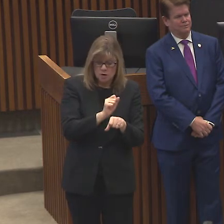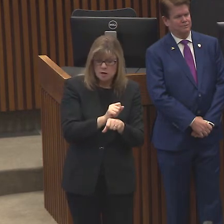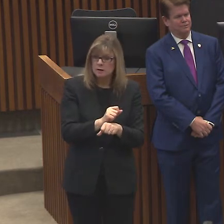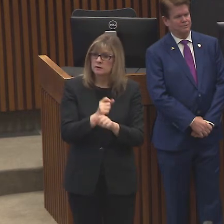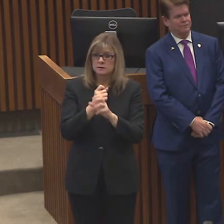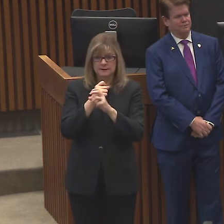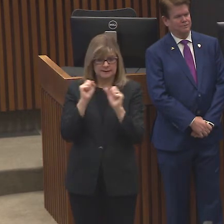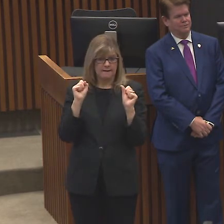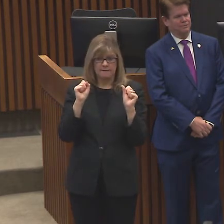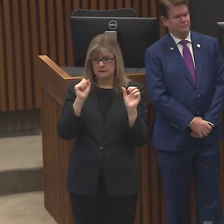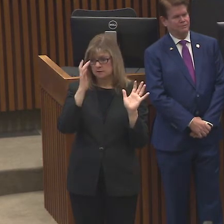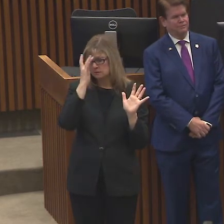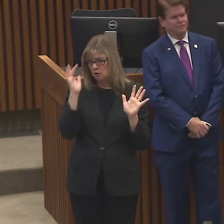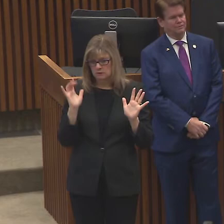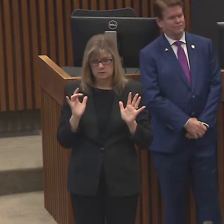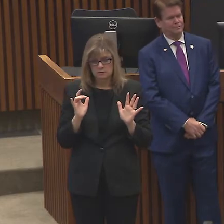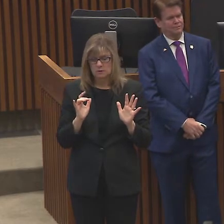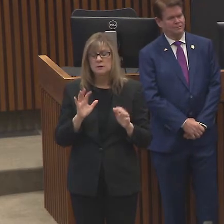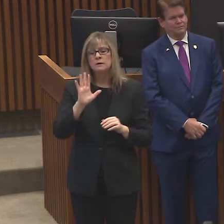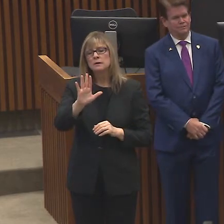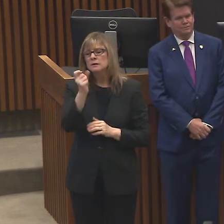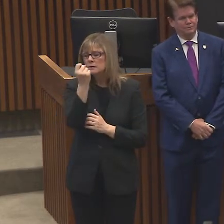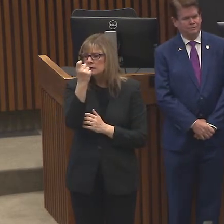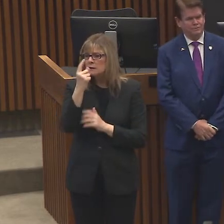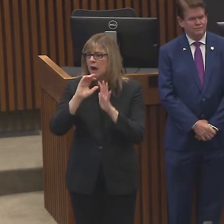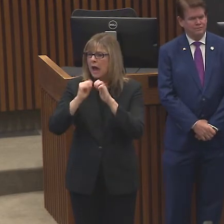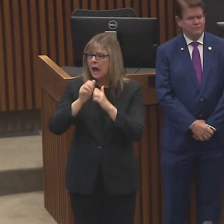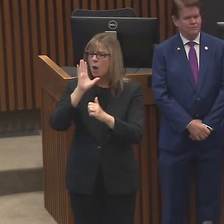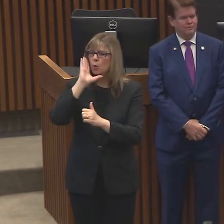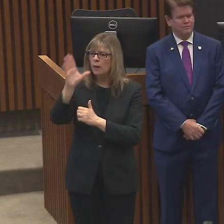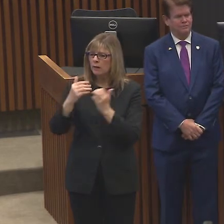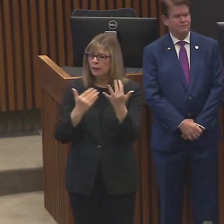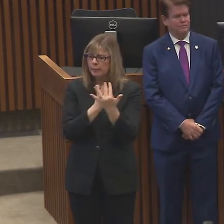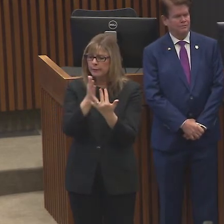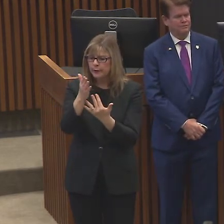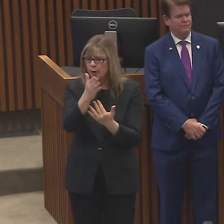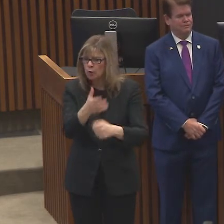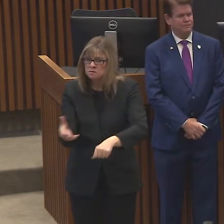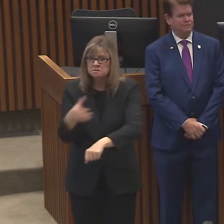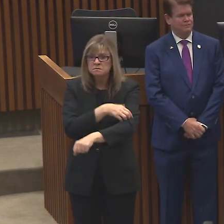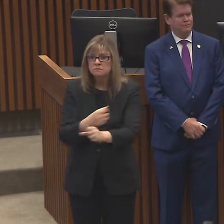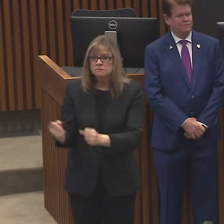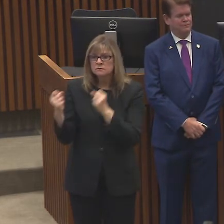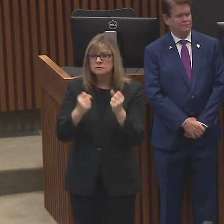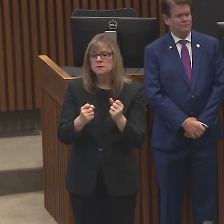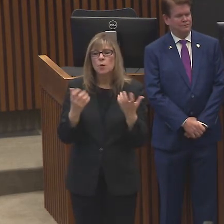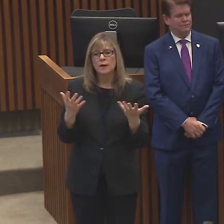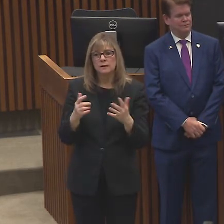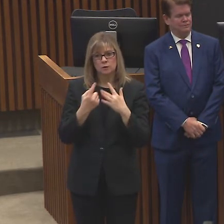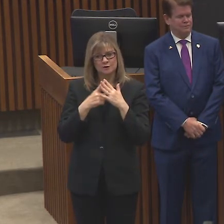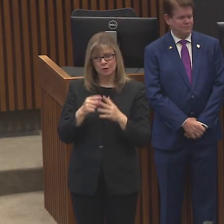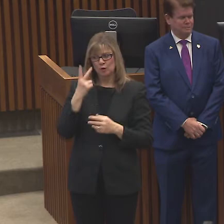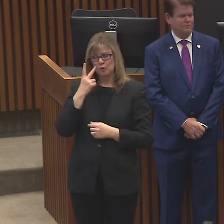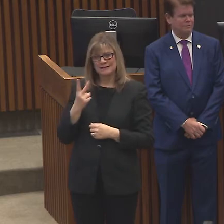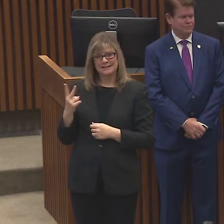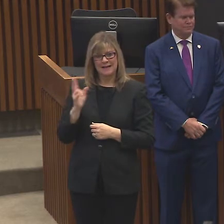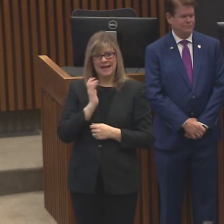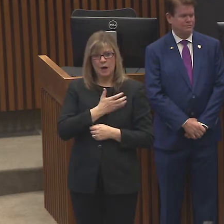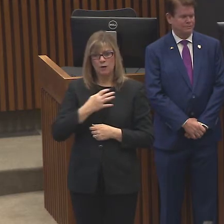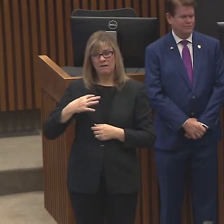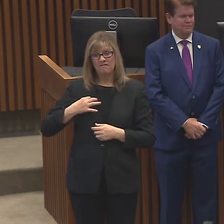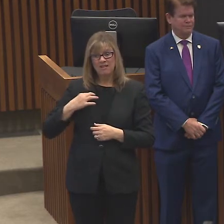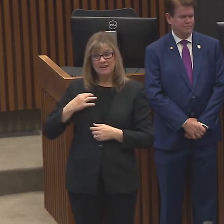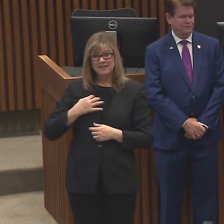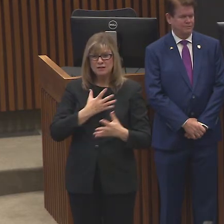that we're going to come through this strong, is that we're beginning to see the generosity of our volunteers delivering meals,